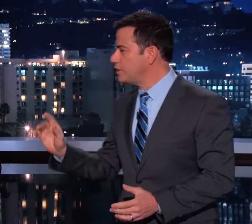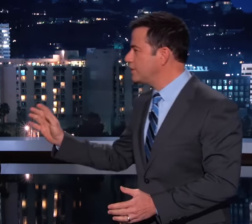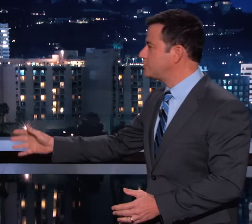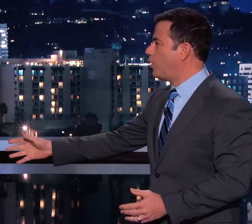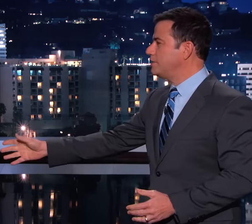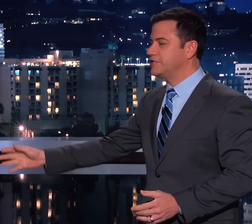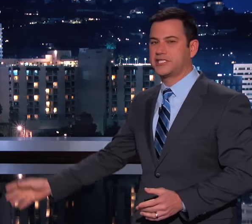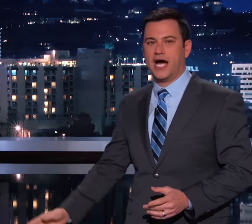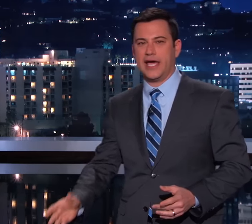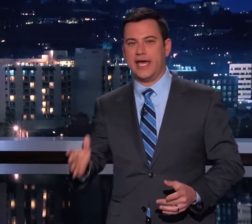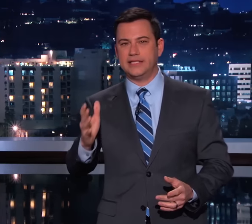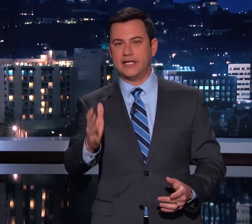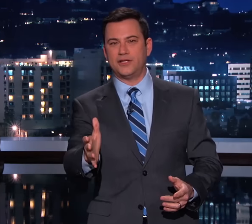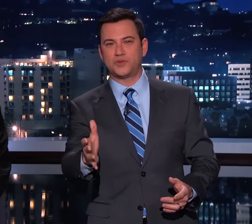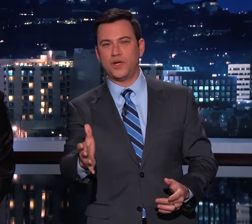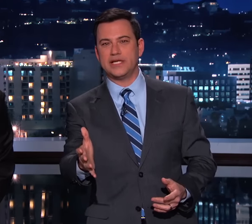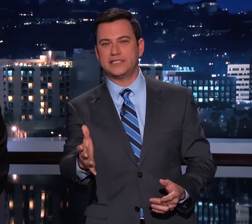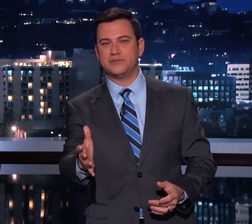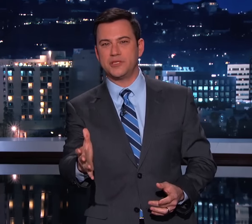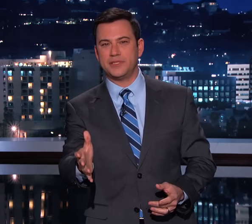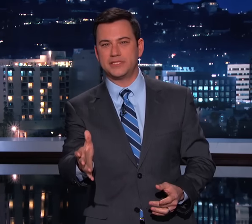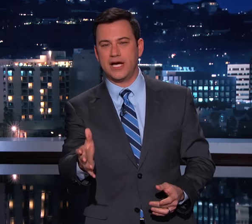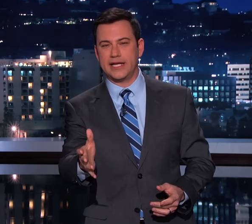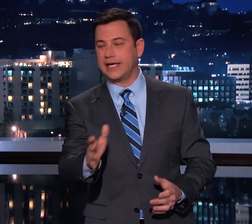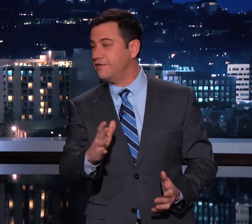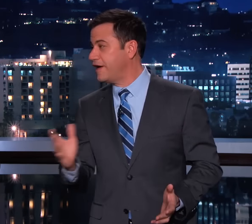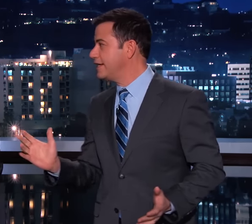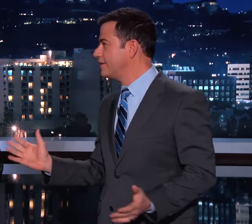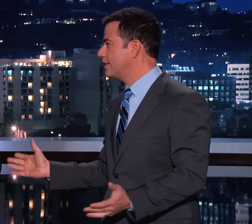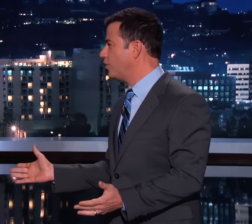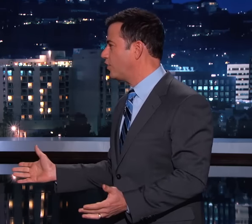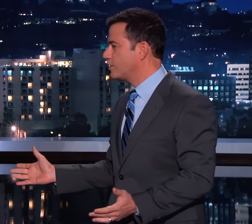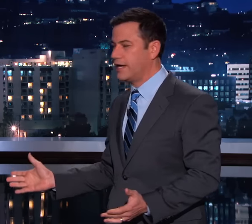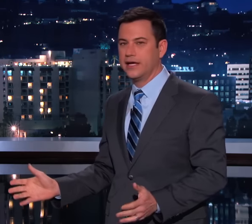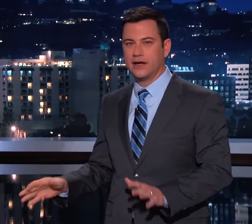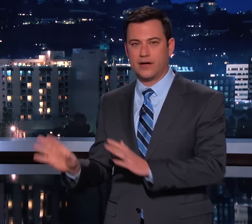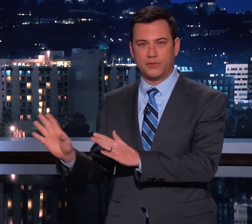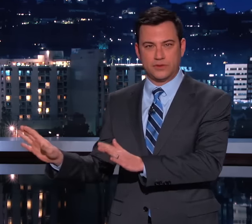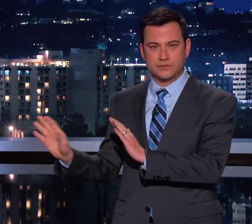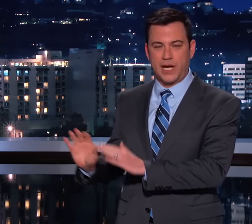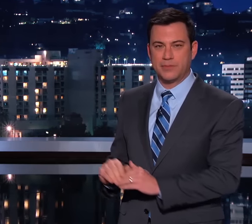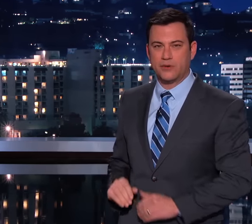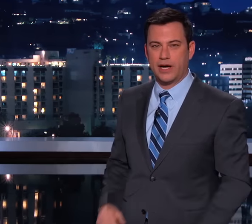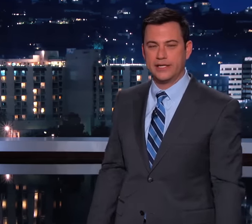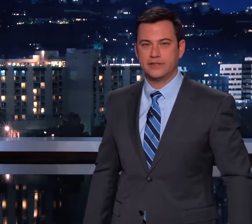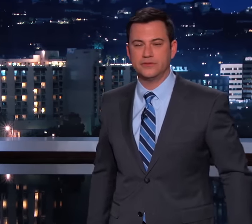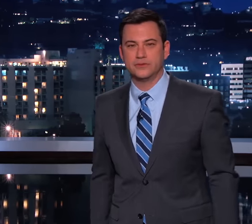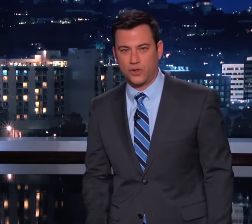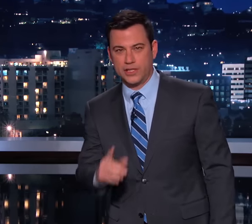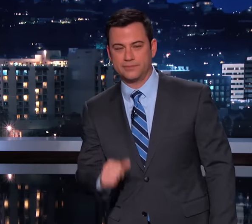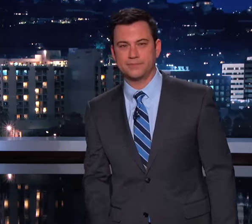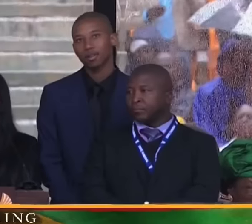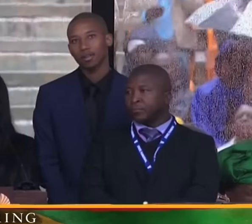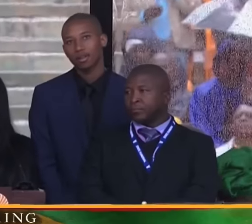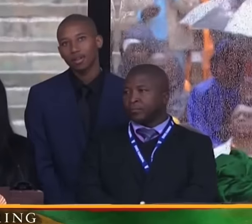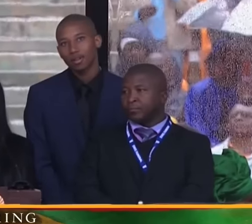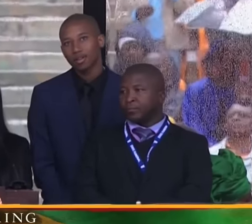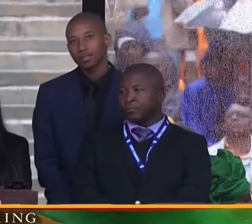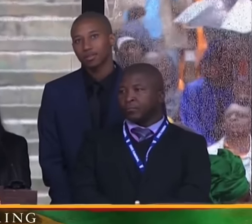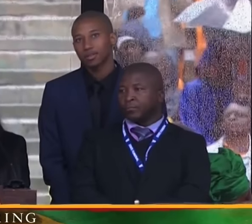let's watch this guy and tell us what he seems to be signing, if anything at all. OK? All right. We'll, I'll be quiet. You, roll it. On behalf of